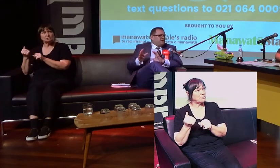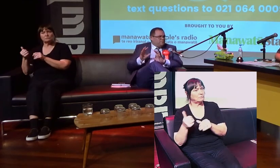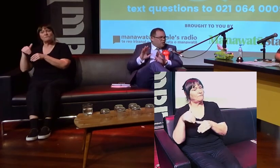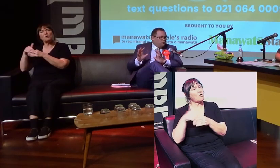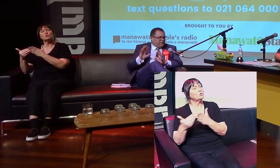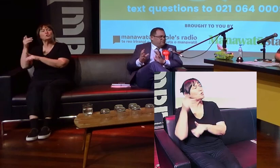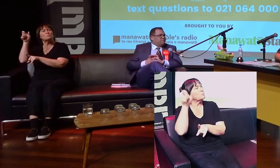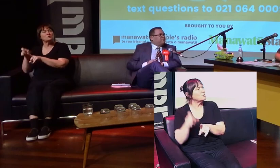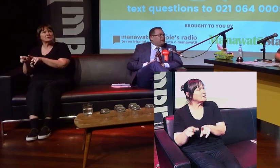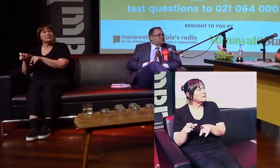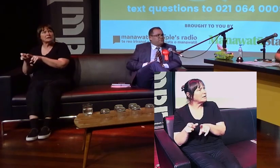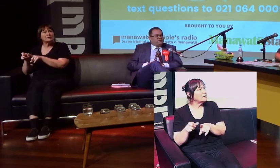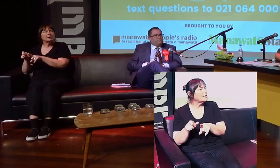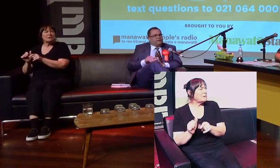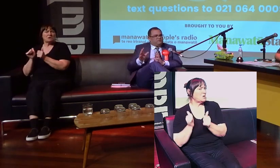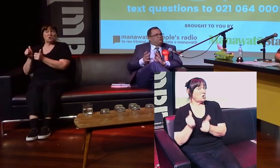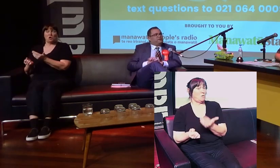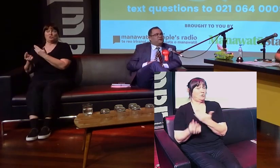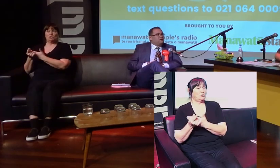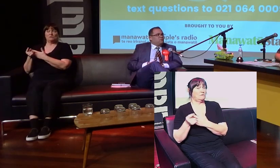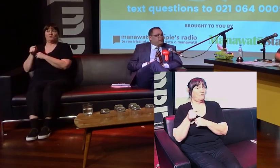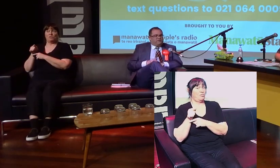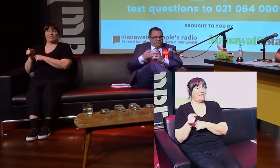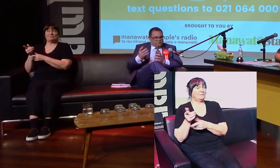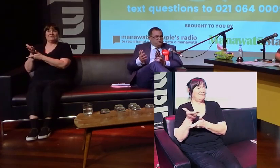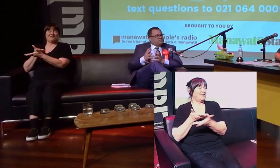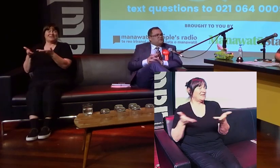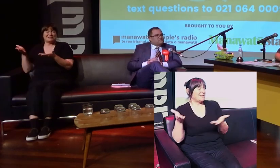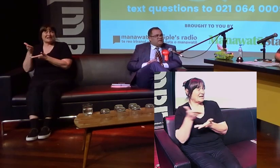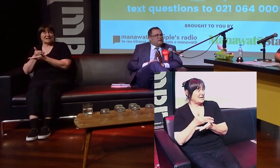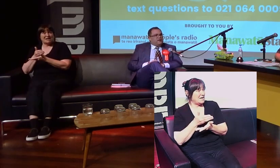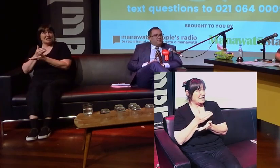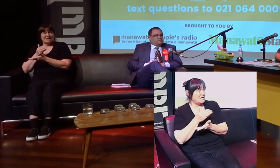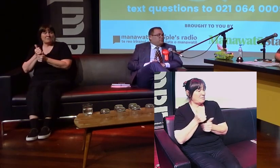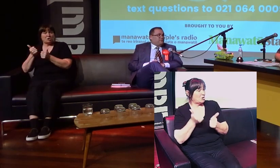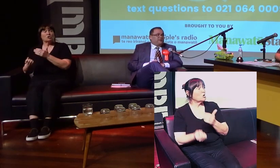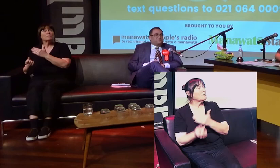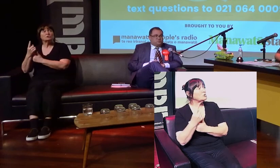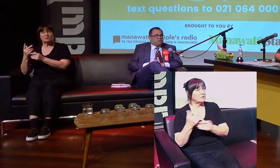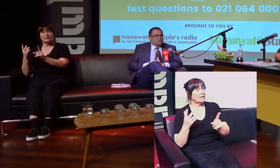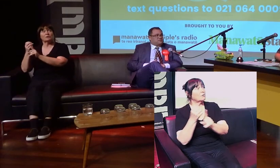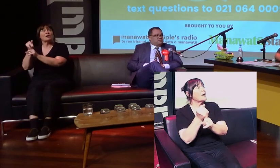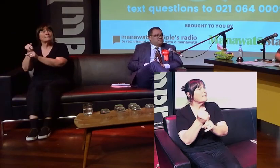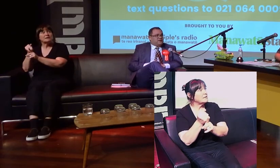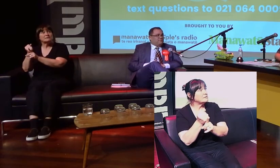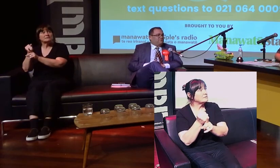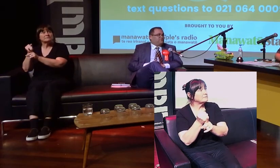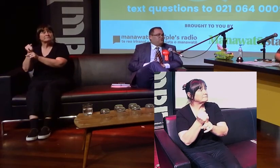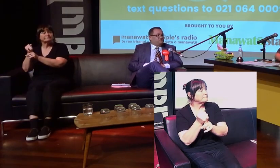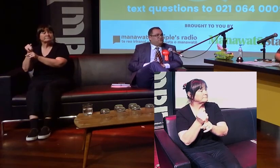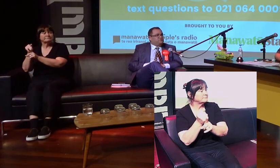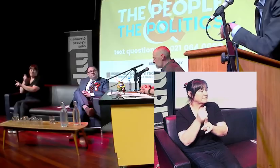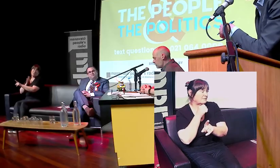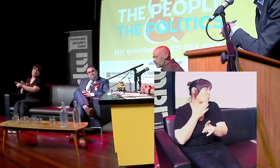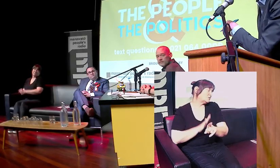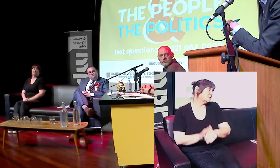I'm not talking about a poll or anything, but it might just be a little bit of lateral thinking where if the opportunity is there, it's one that the Council could consider to take up if it